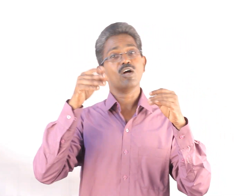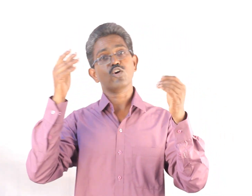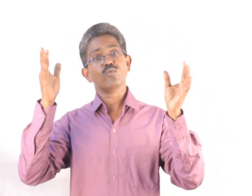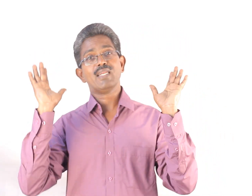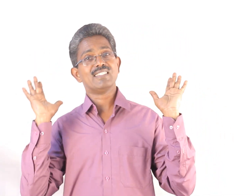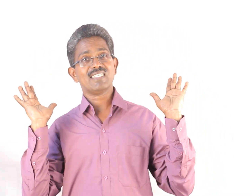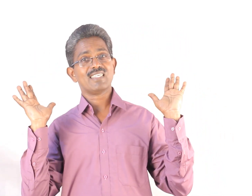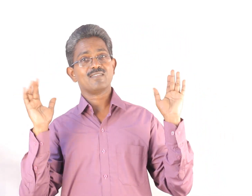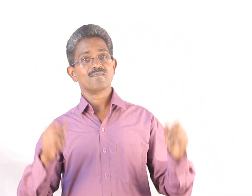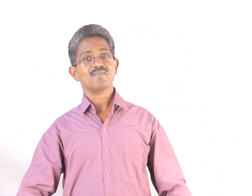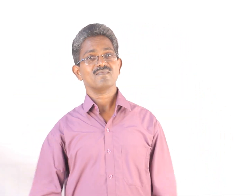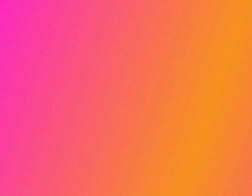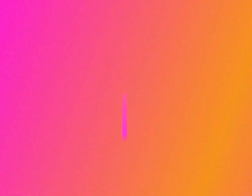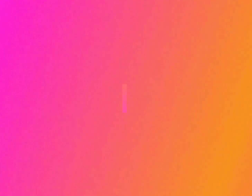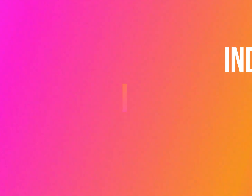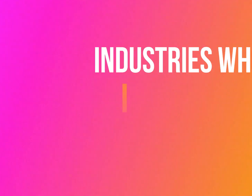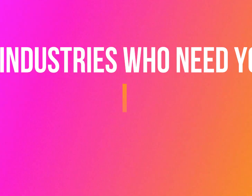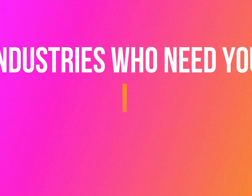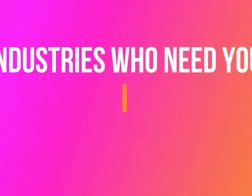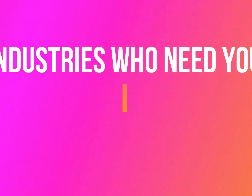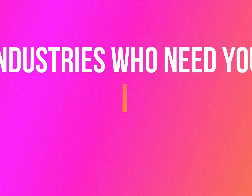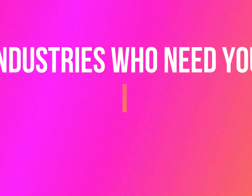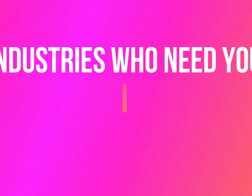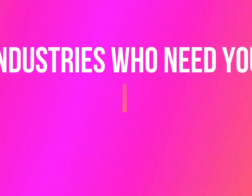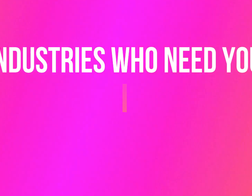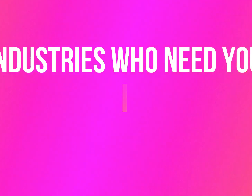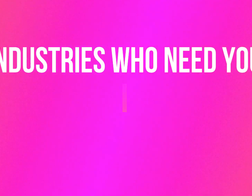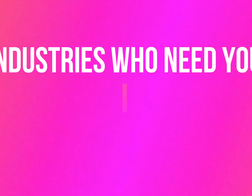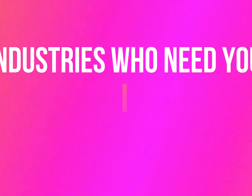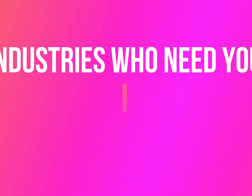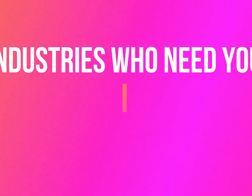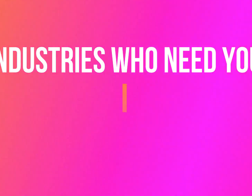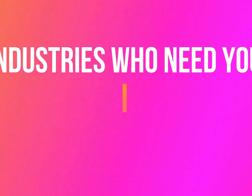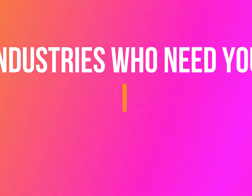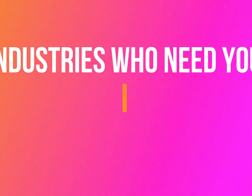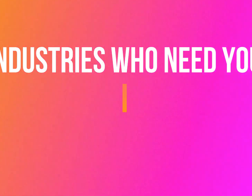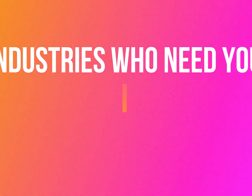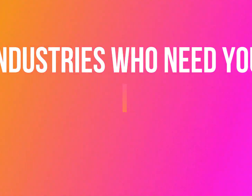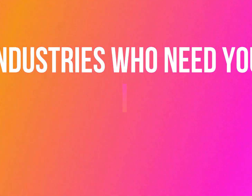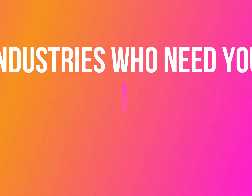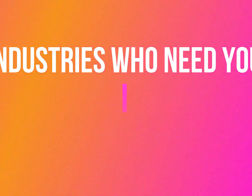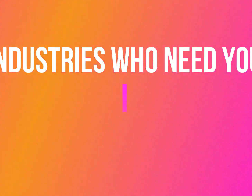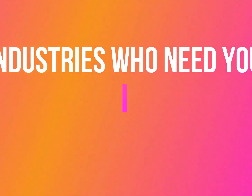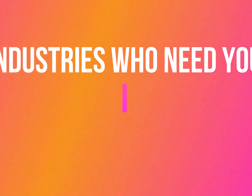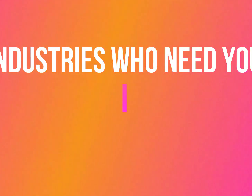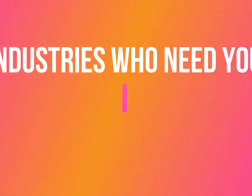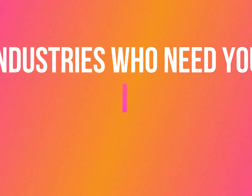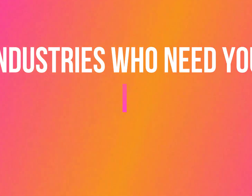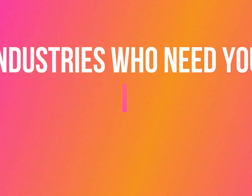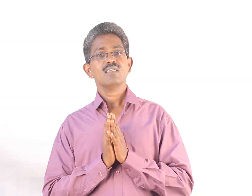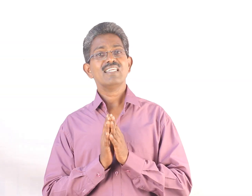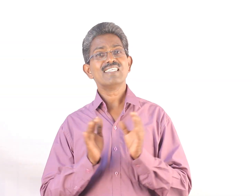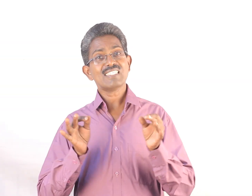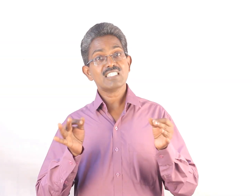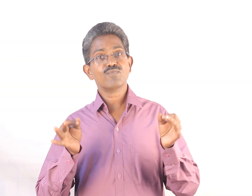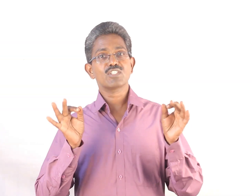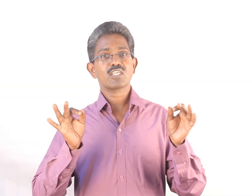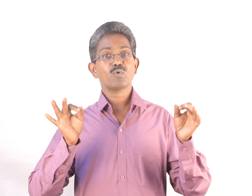in automobile engineering. Let's get started. Let's started. Let's get started. Let's started. started. Industries which